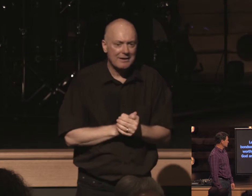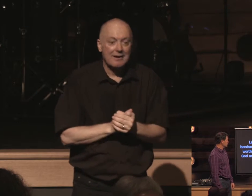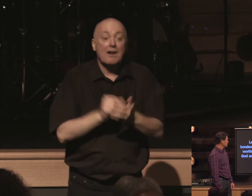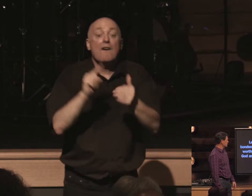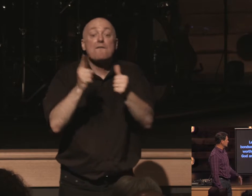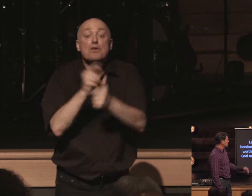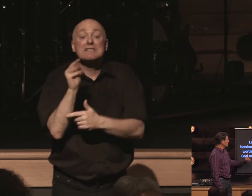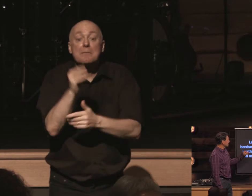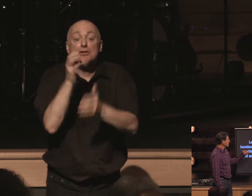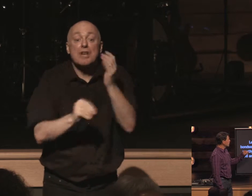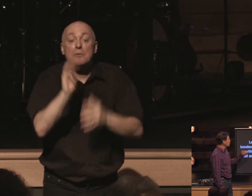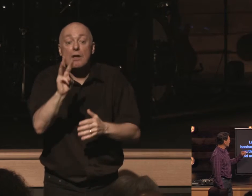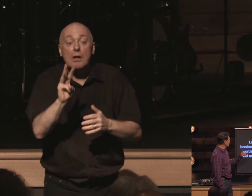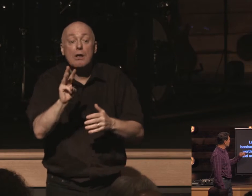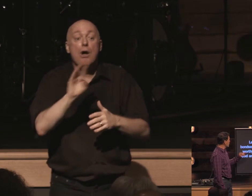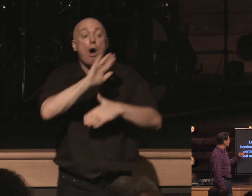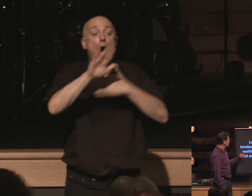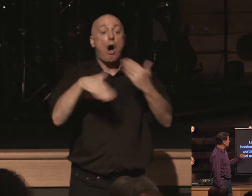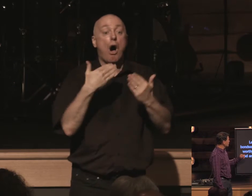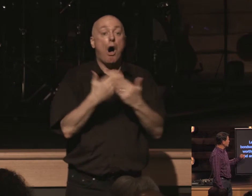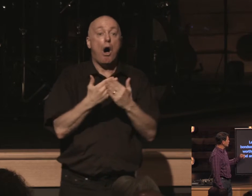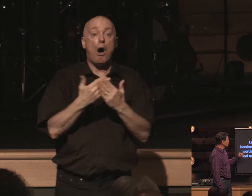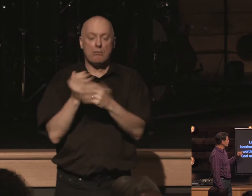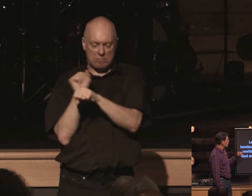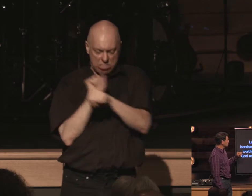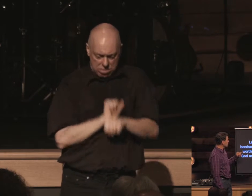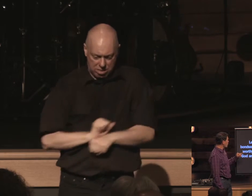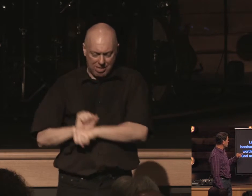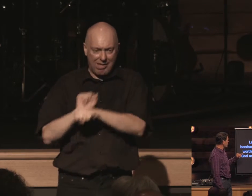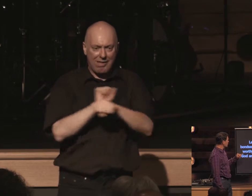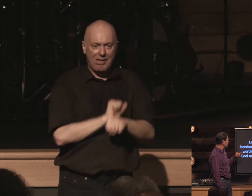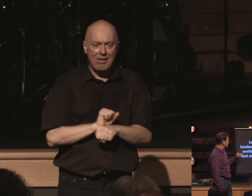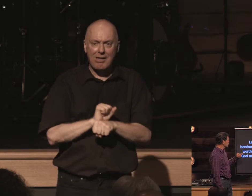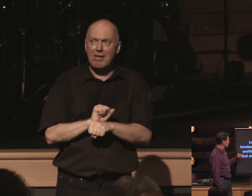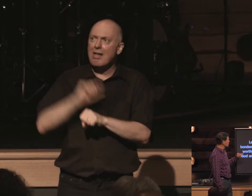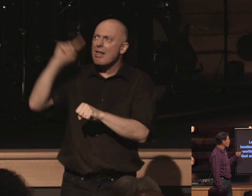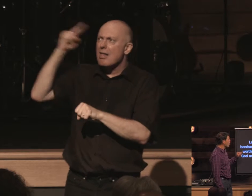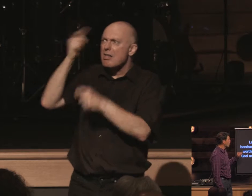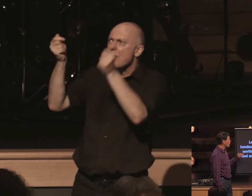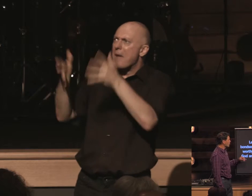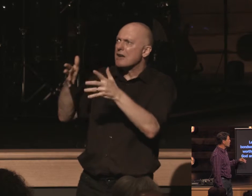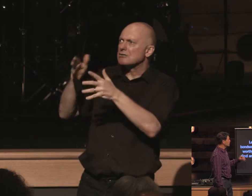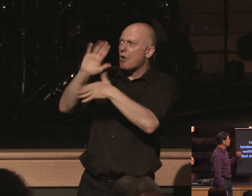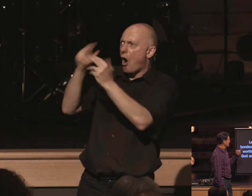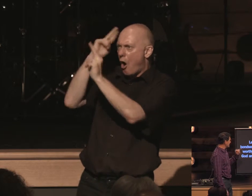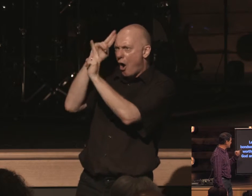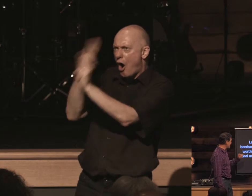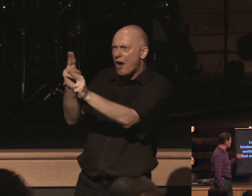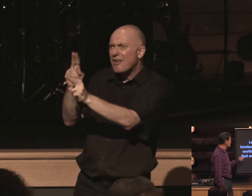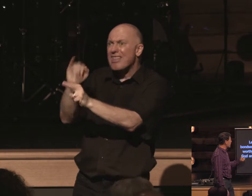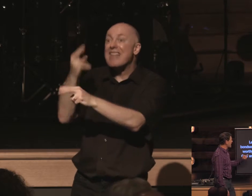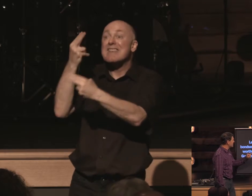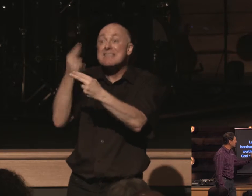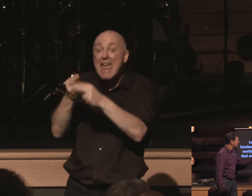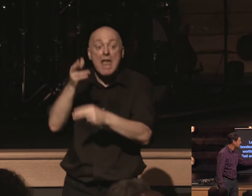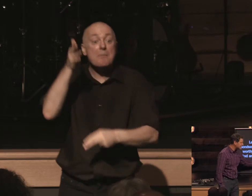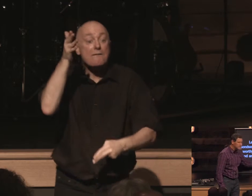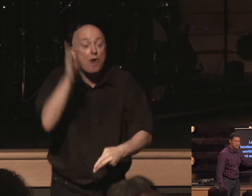timothy 6 let all who are under a yoke as bond servants regard their own masters as worthy of all honor so that the name of god and the teaching